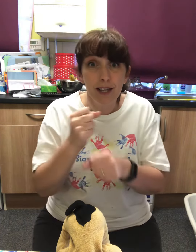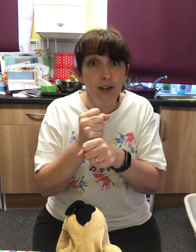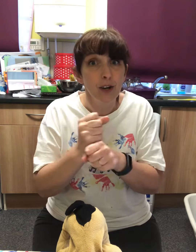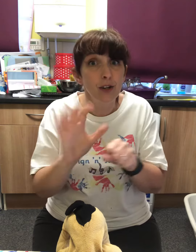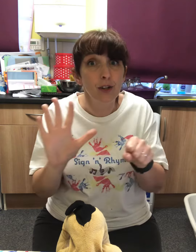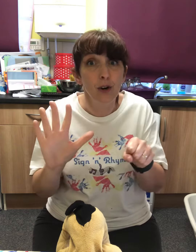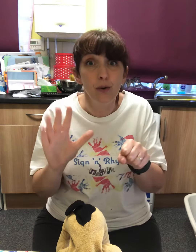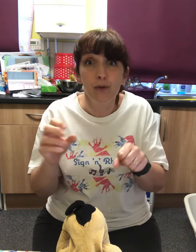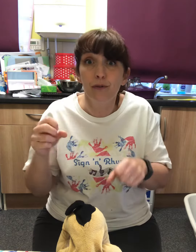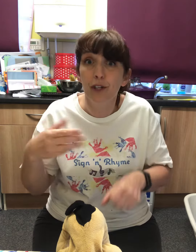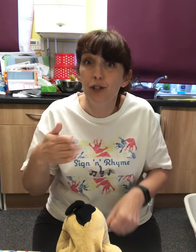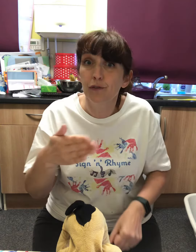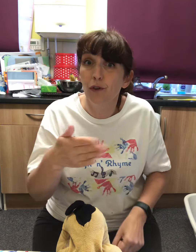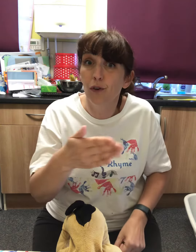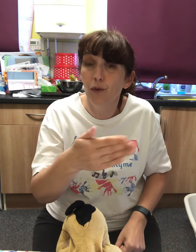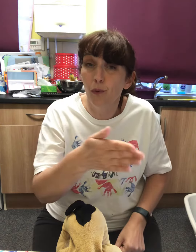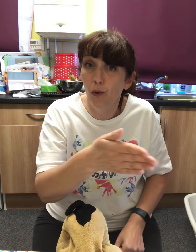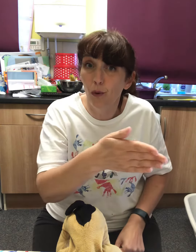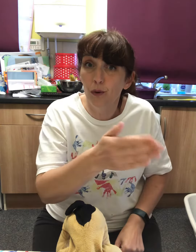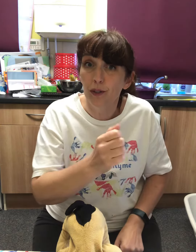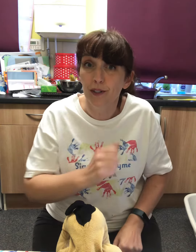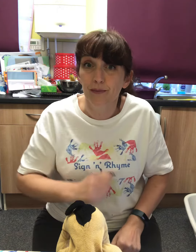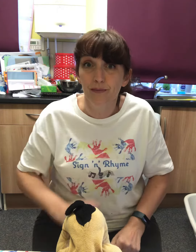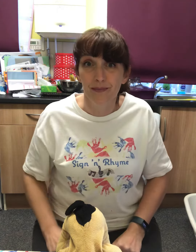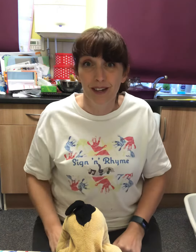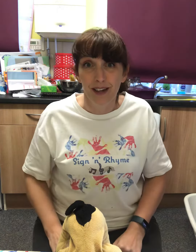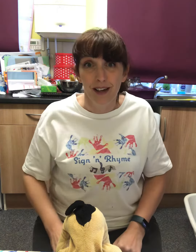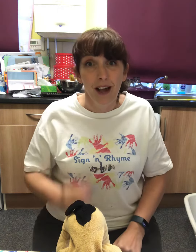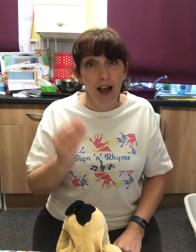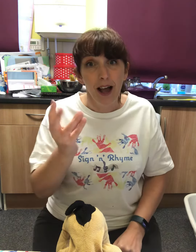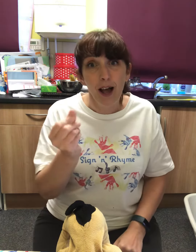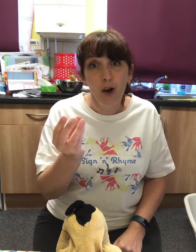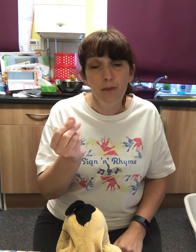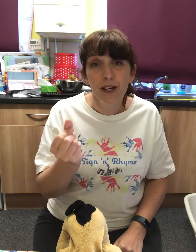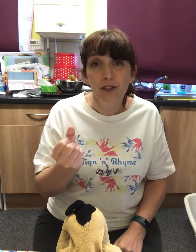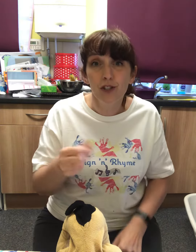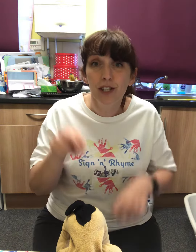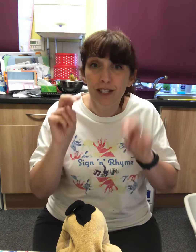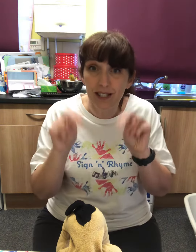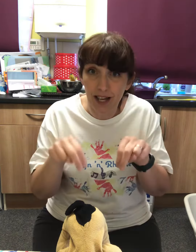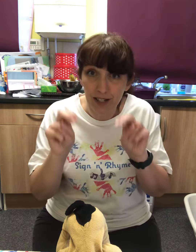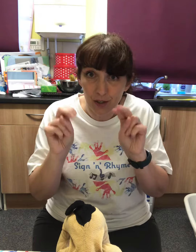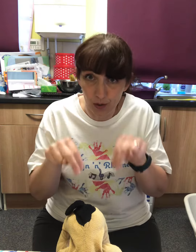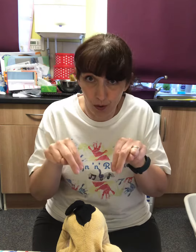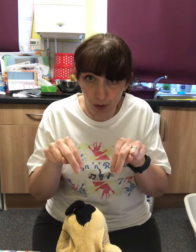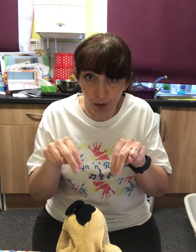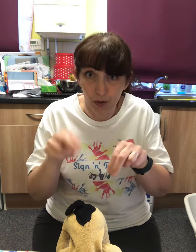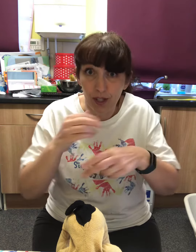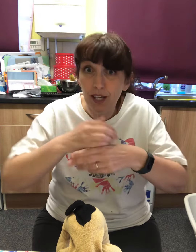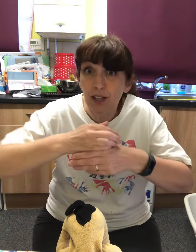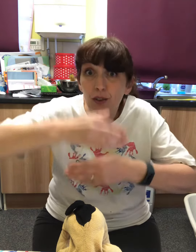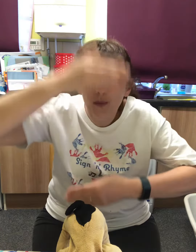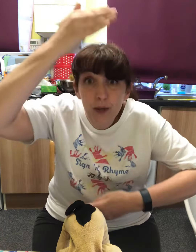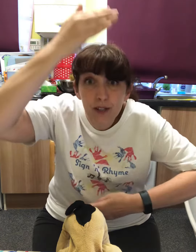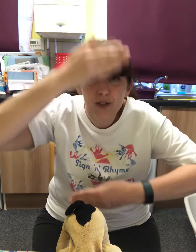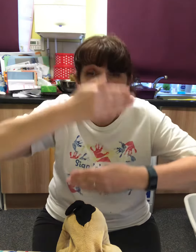a goldfish for a walk. How much is that doggy in the window?